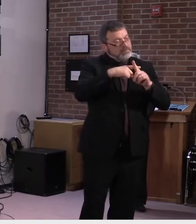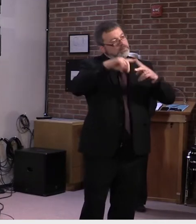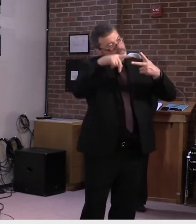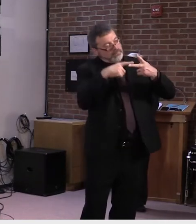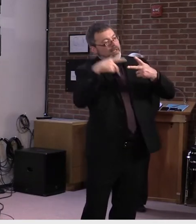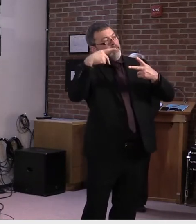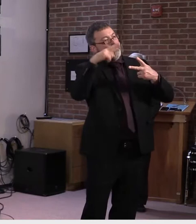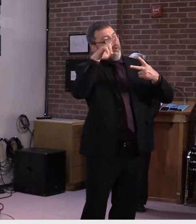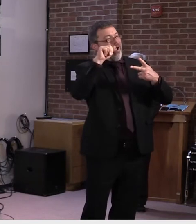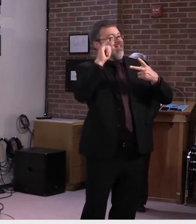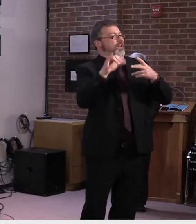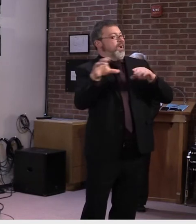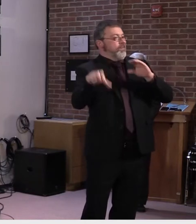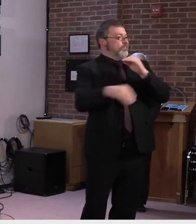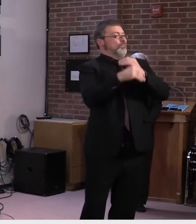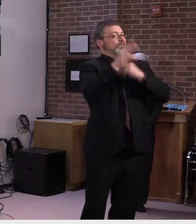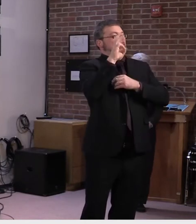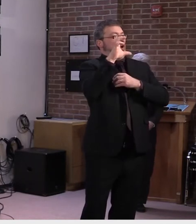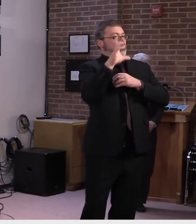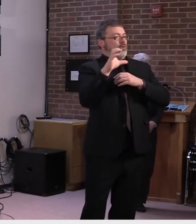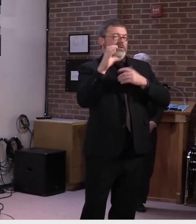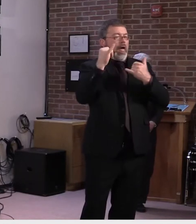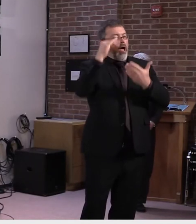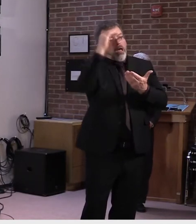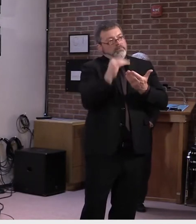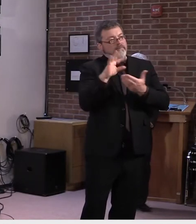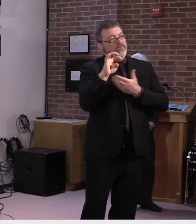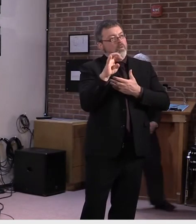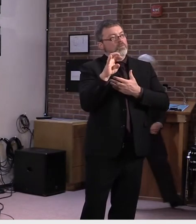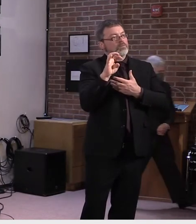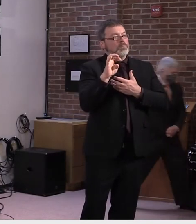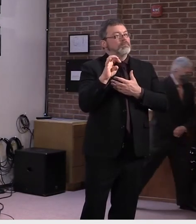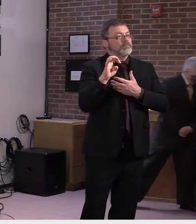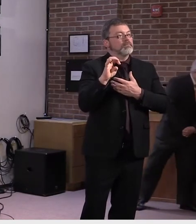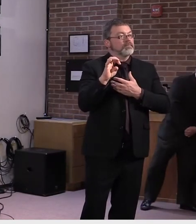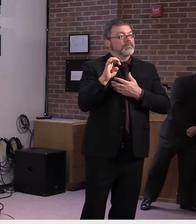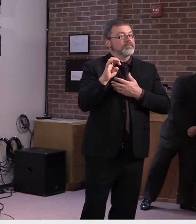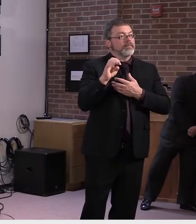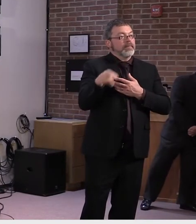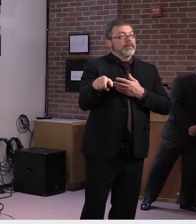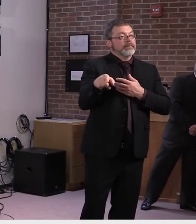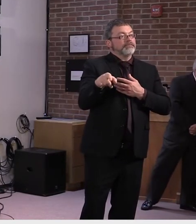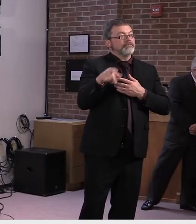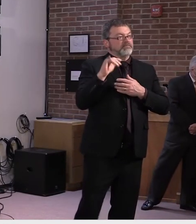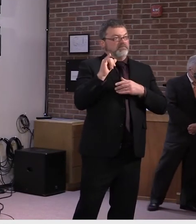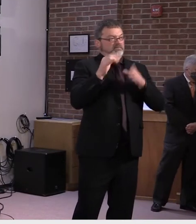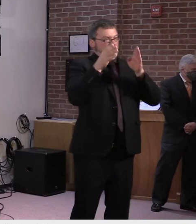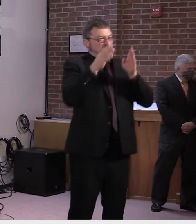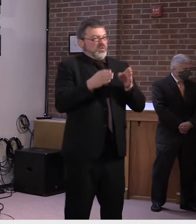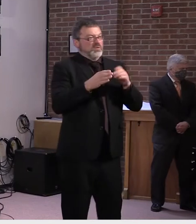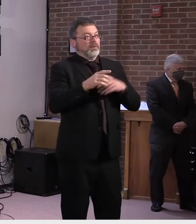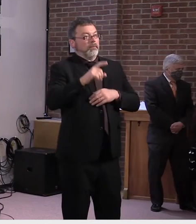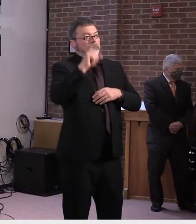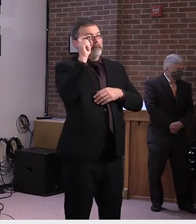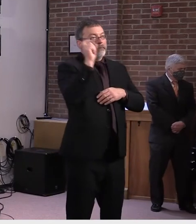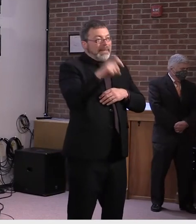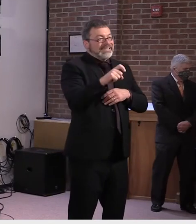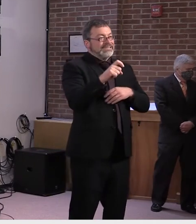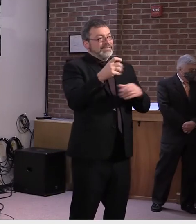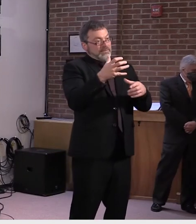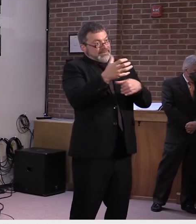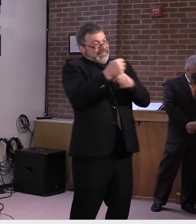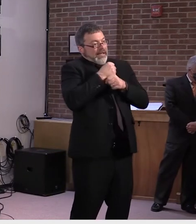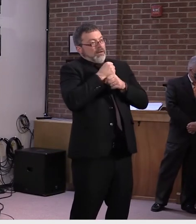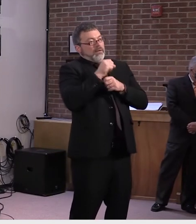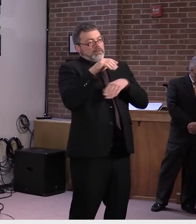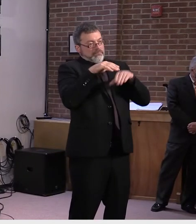caveats. Uh, one is the hundred dollars. They have to be, they have to have a maximum weekly benefit amount of a hundred dollars or more